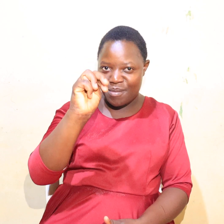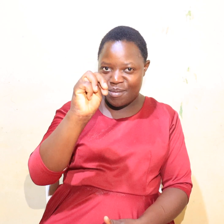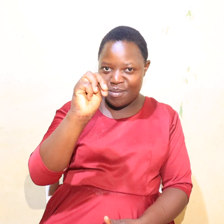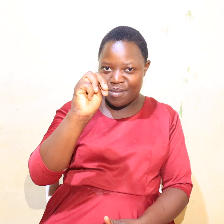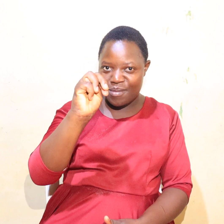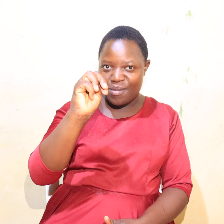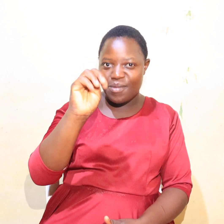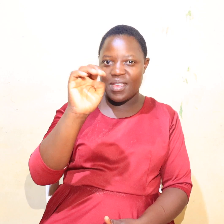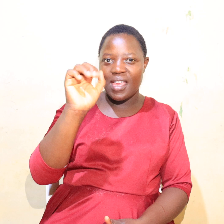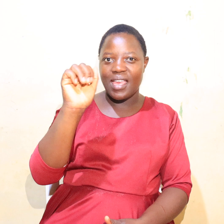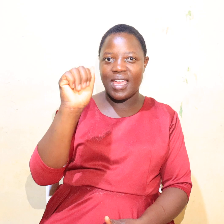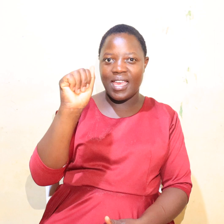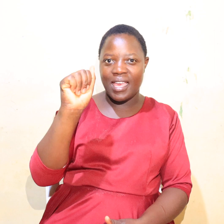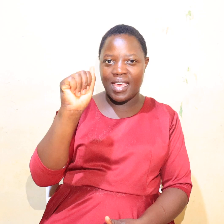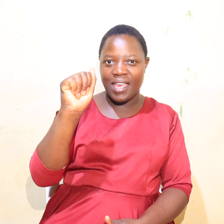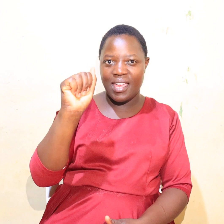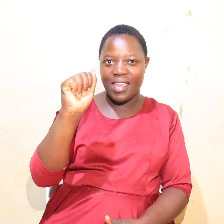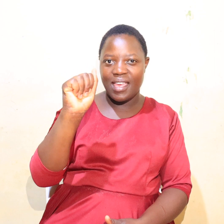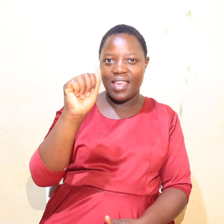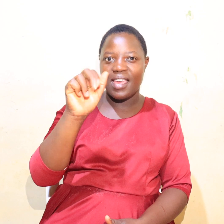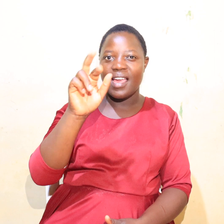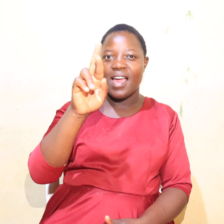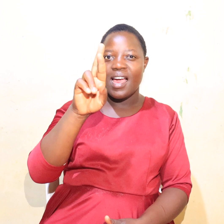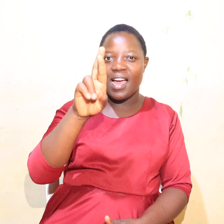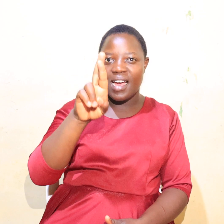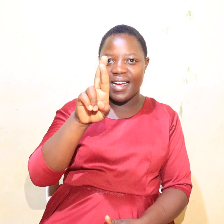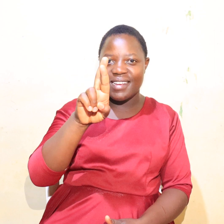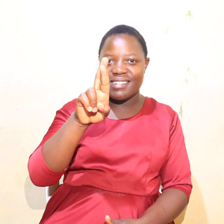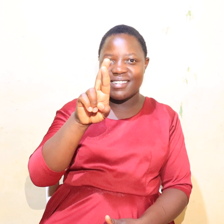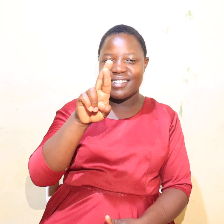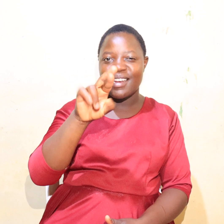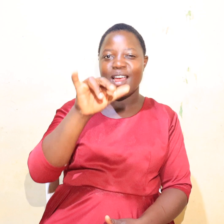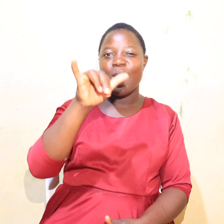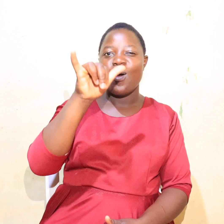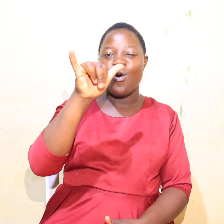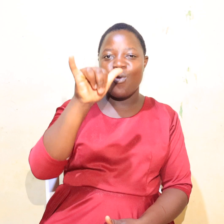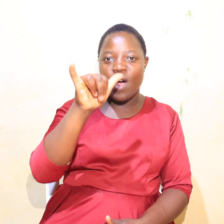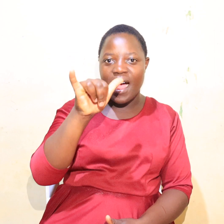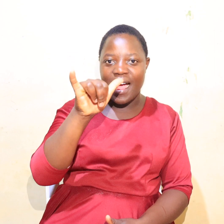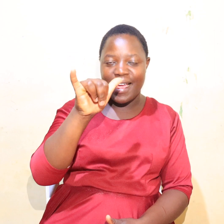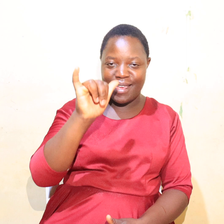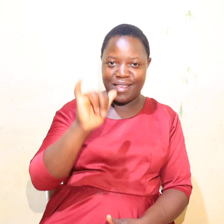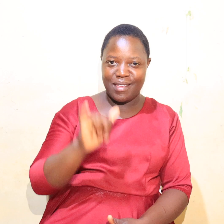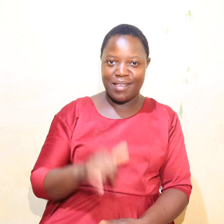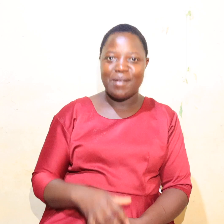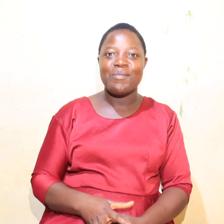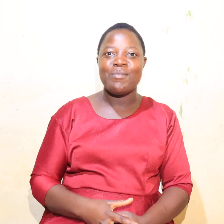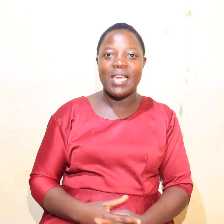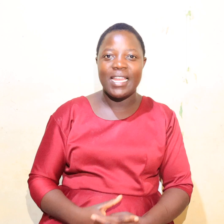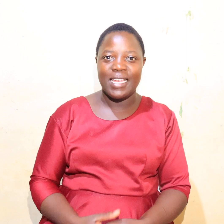A, R, Y, Mary.